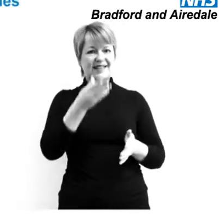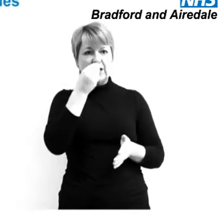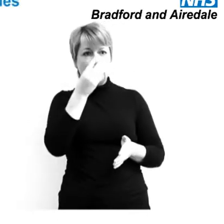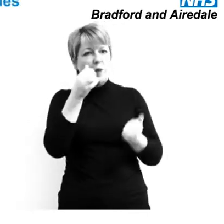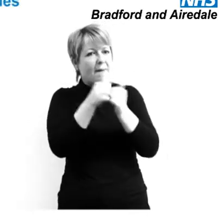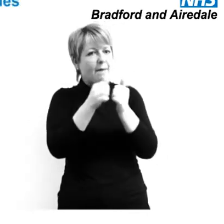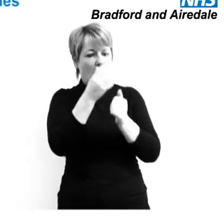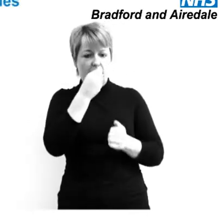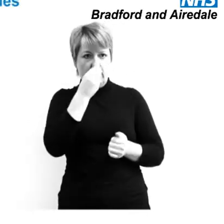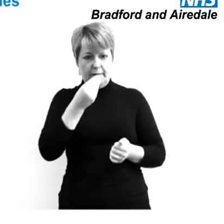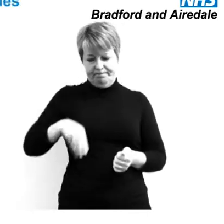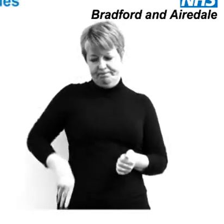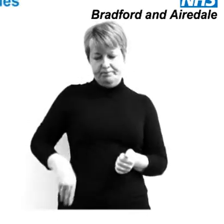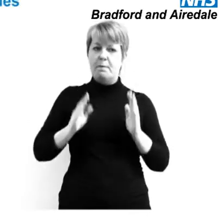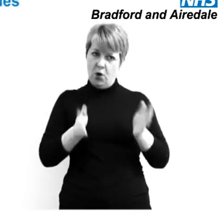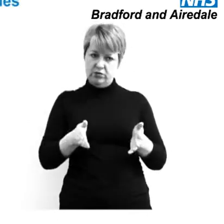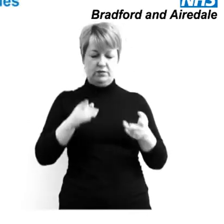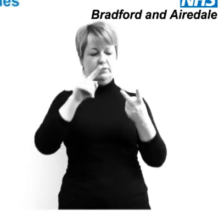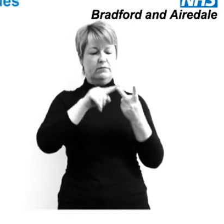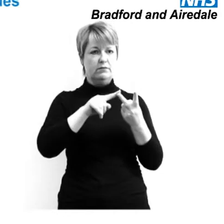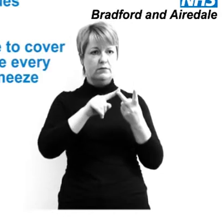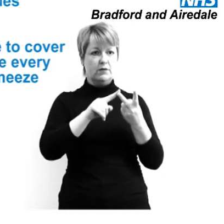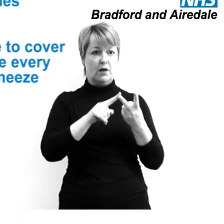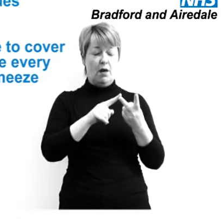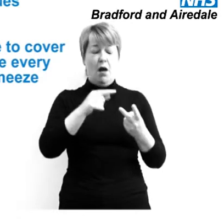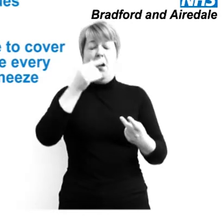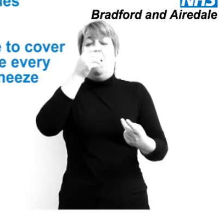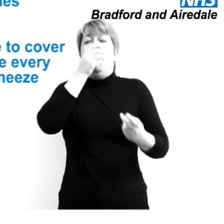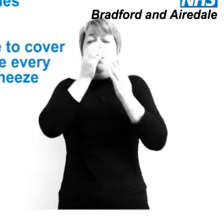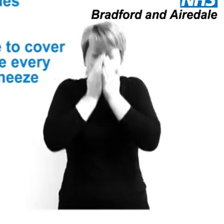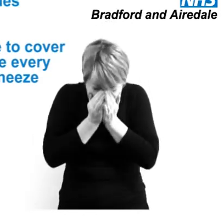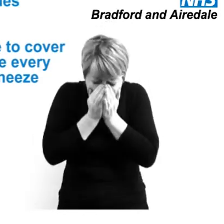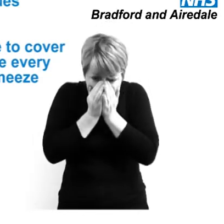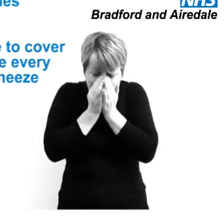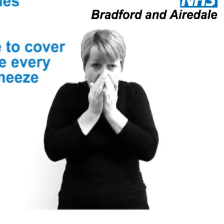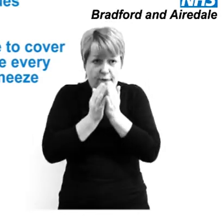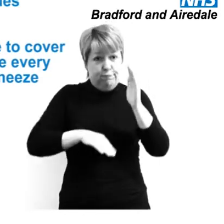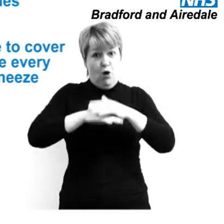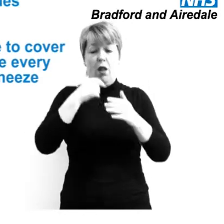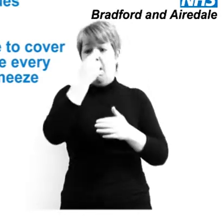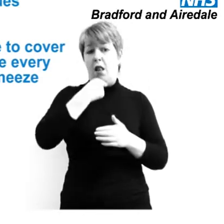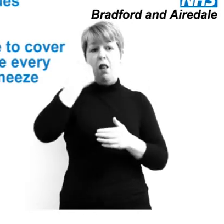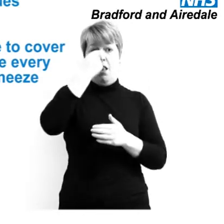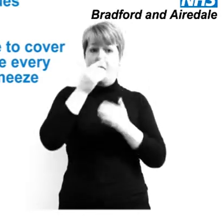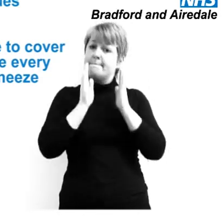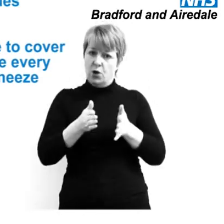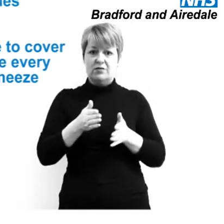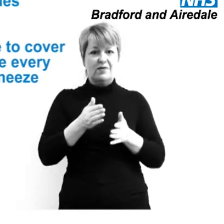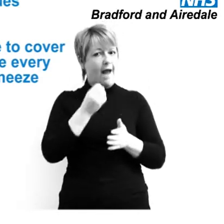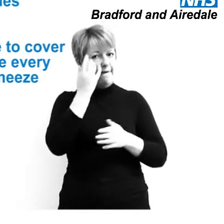One, always carry tissues with you Two, use a clean tissue to cover your mouth and nose every time you cough